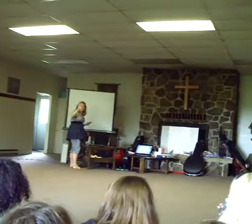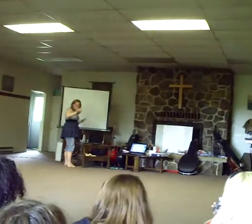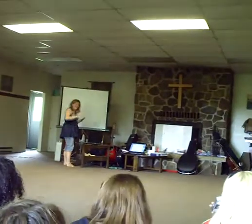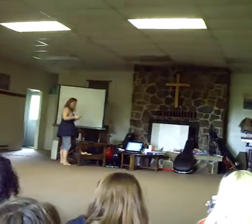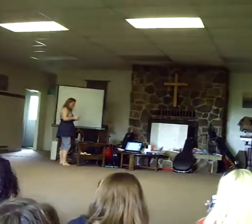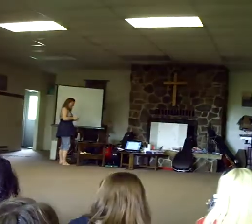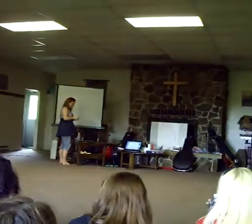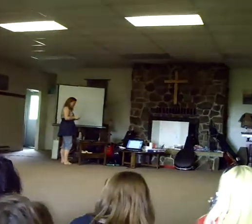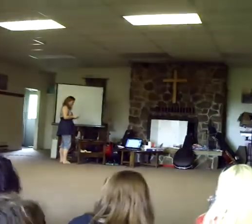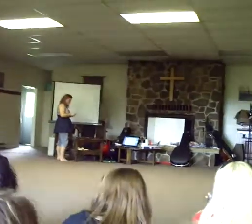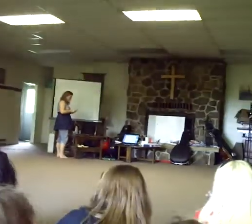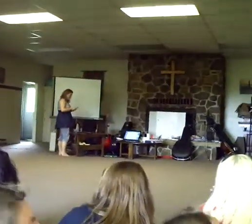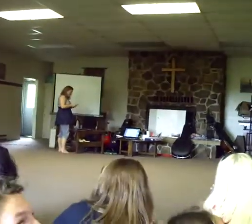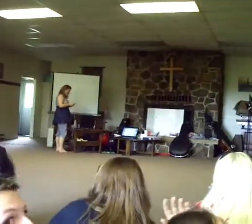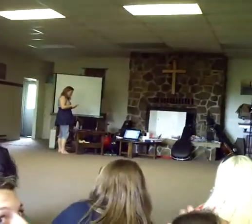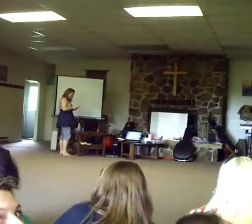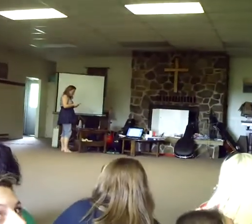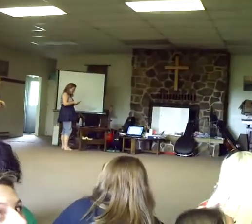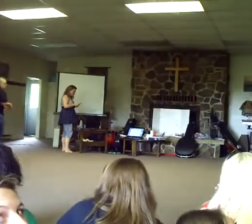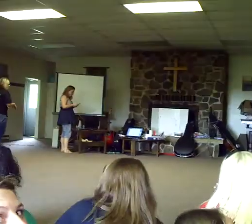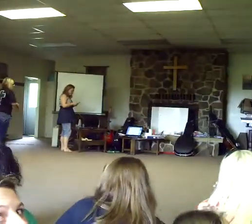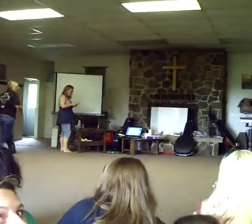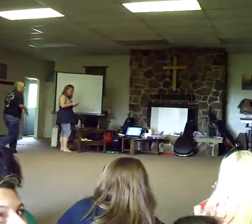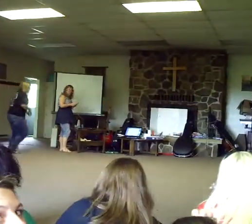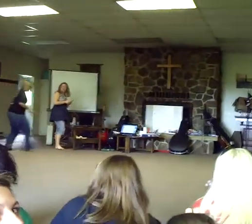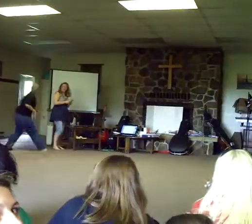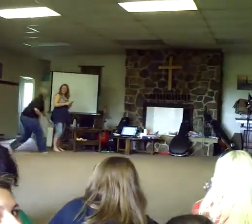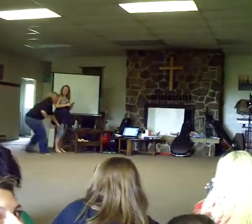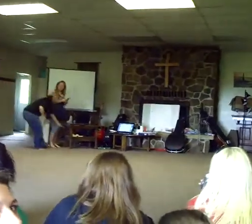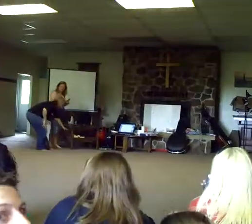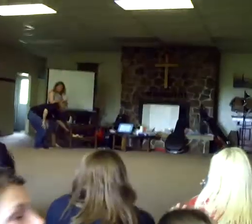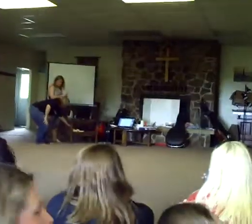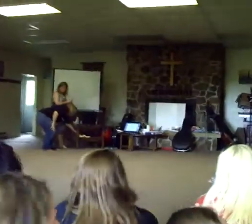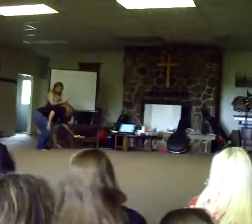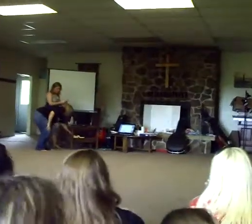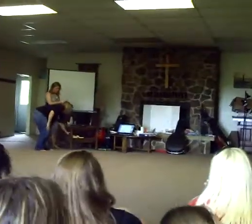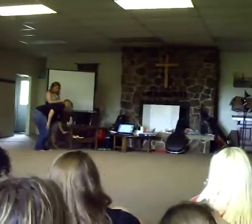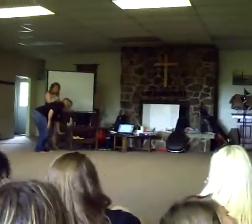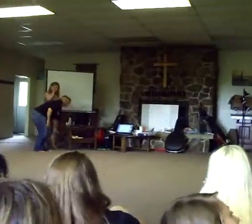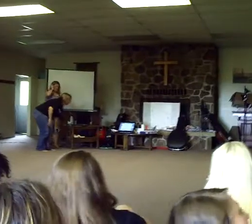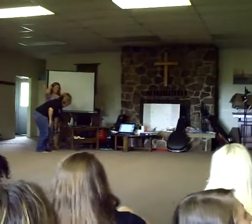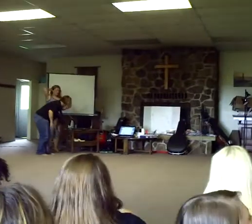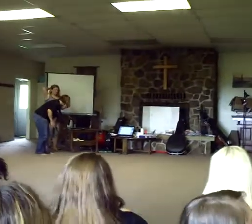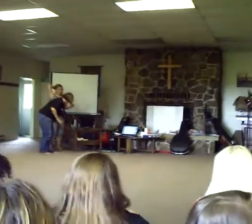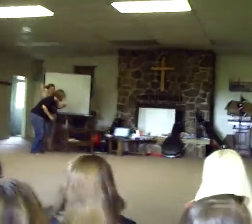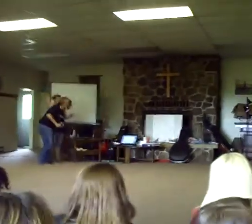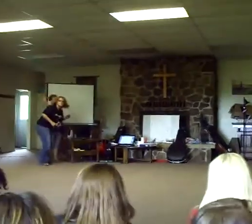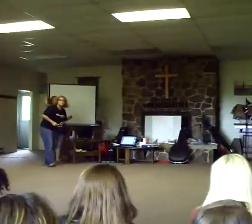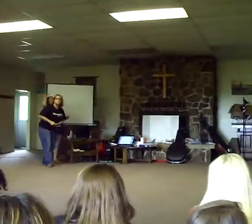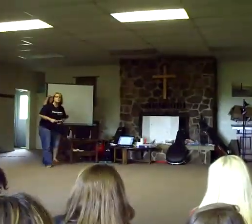Oh, it's recording? Yeah, I should press record because it wasn't like working or something. So I'm just going to sit here with the dog and talk to her. Hi, Jenna!